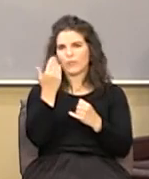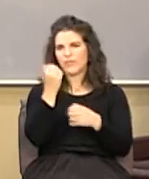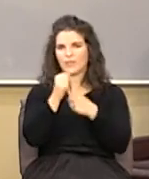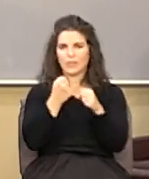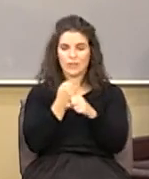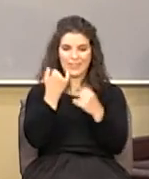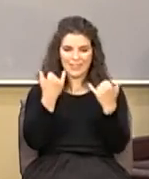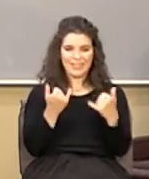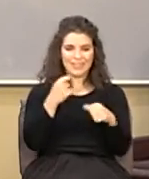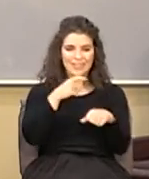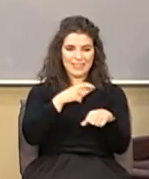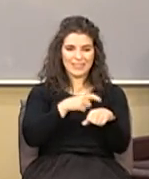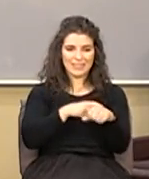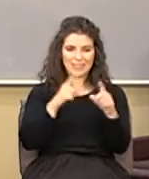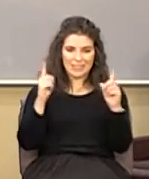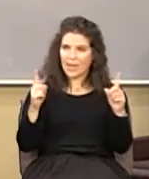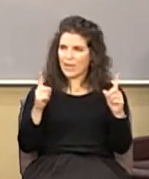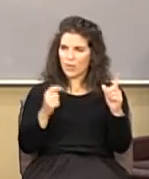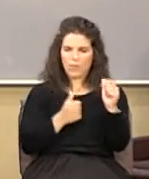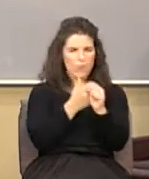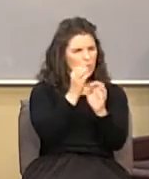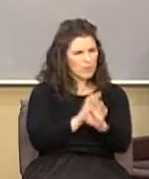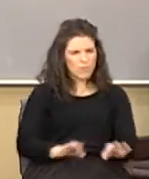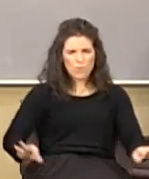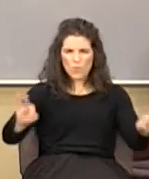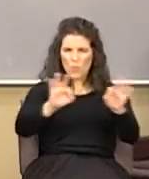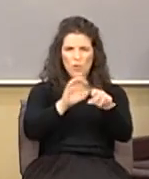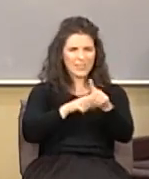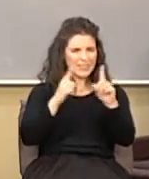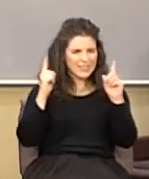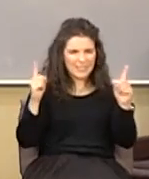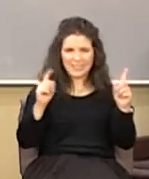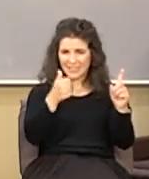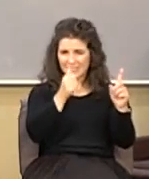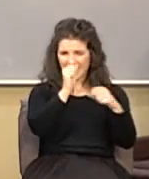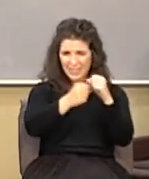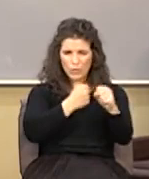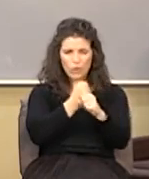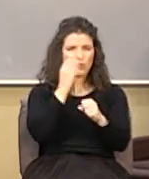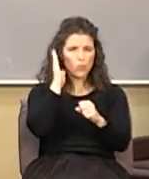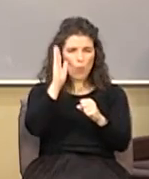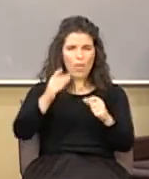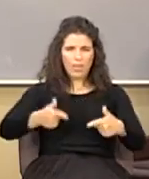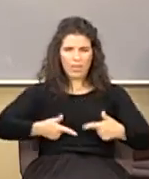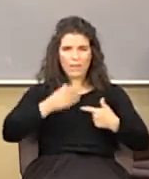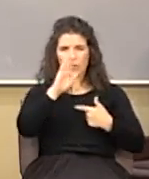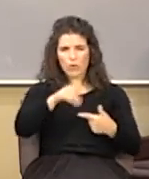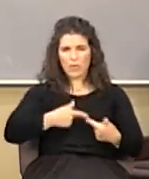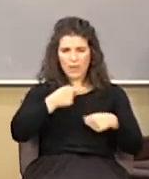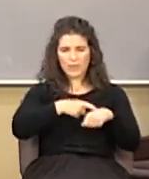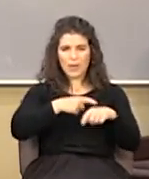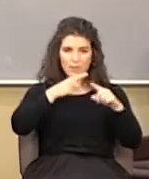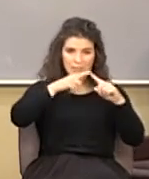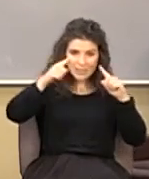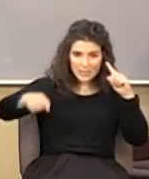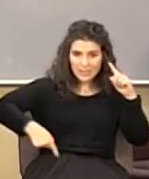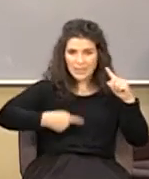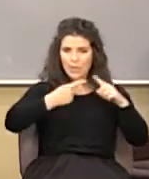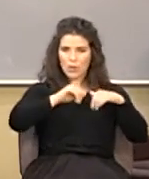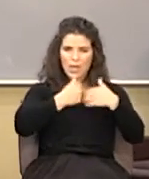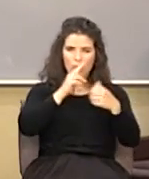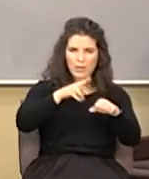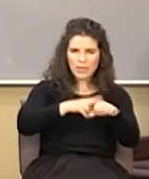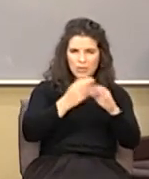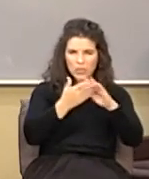live in right now is the most consequential decade you will live in your lifetime. It's the cycle of how a nation operates that makes it